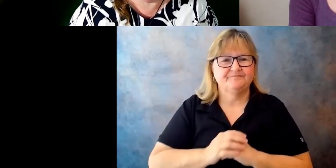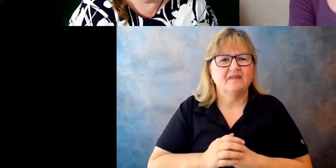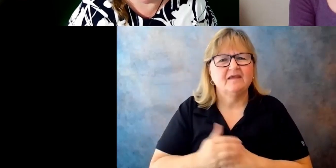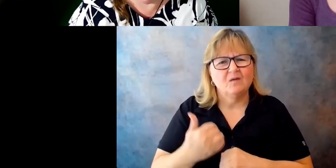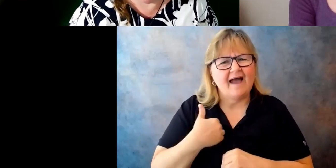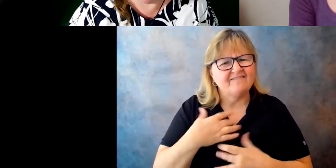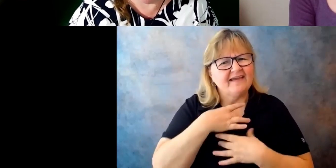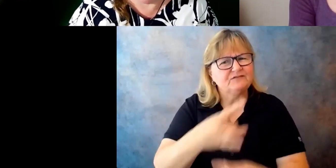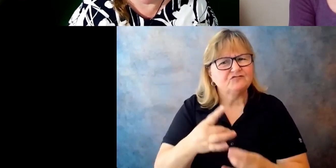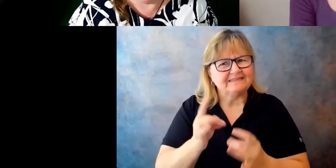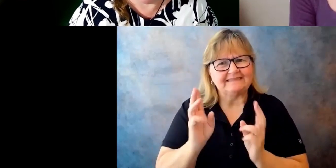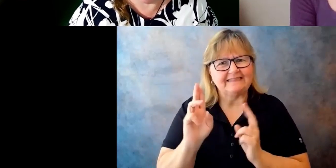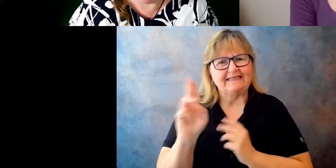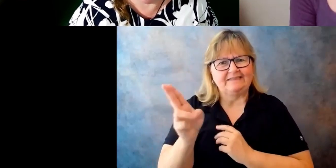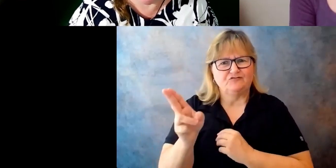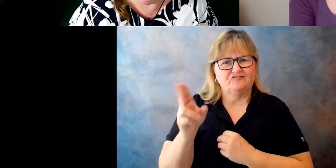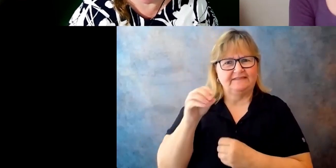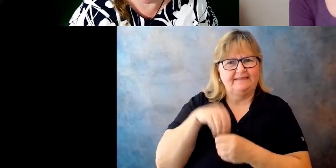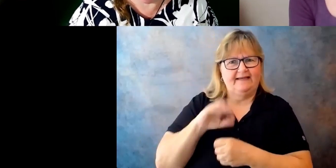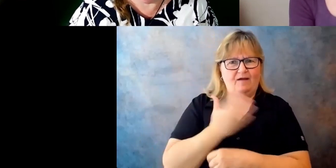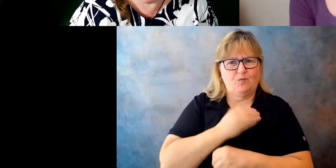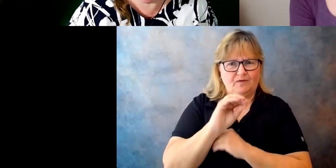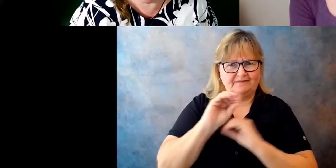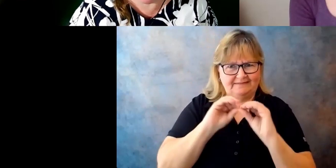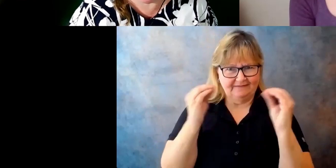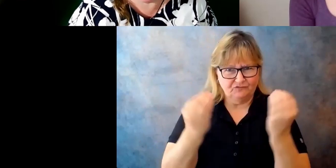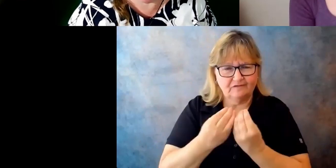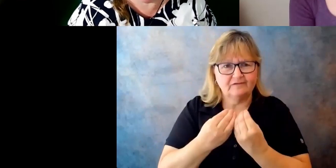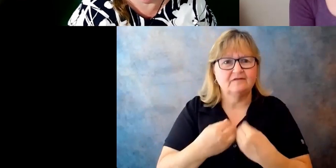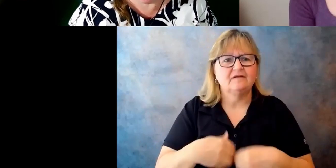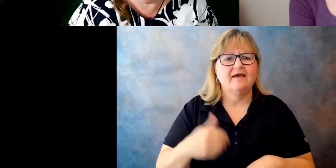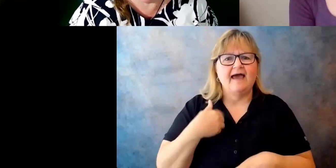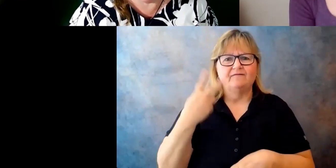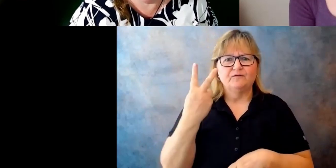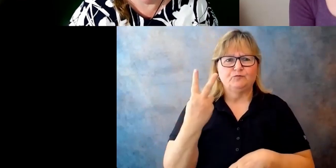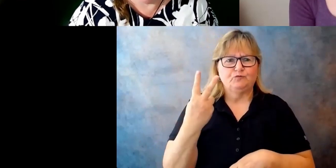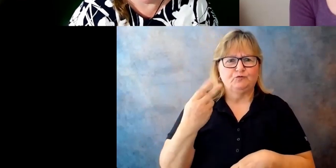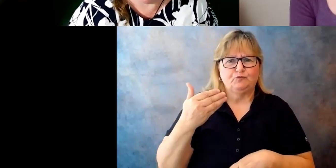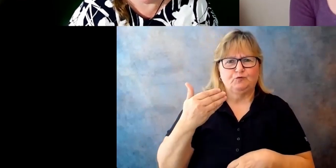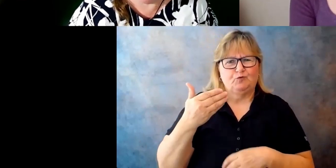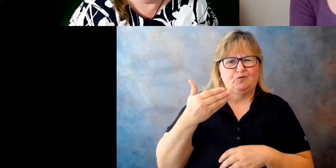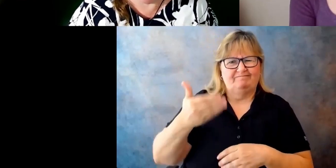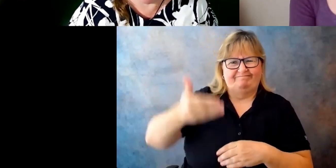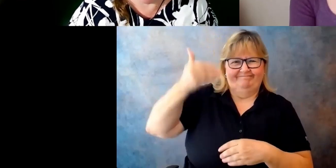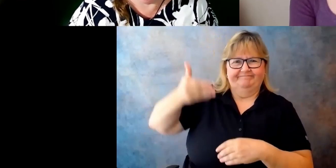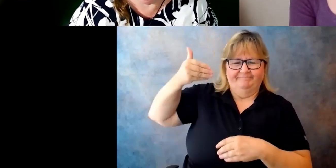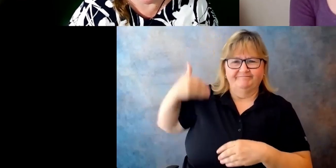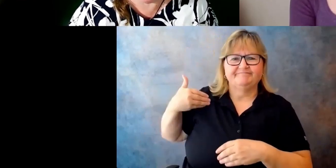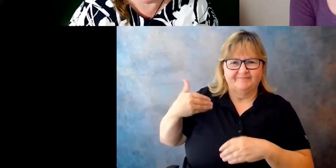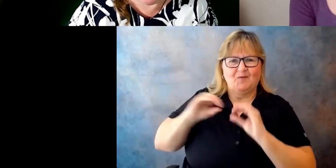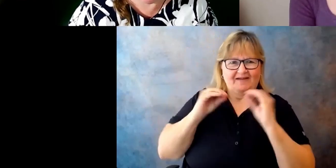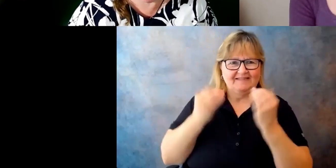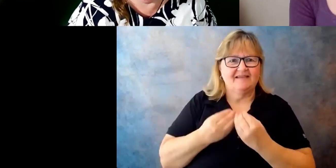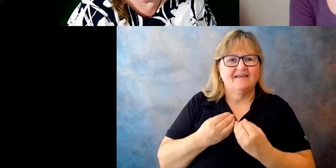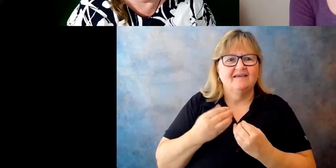history. A lot of people don't know this, but we had, there was two predecessors to UCEDD. Both were named the U